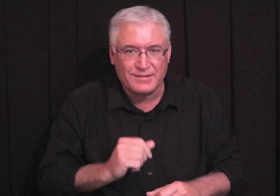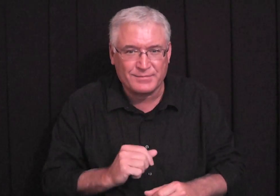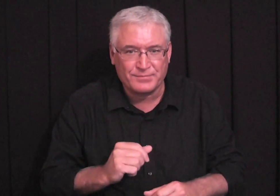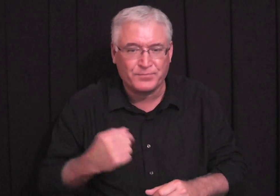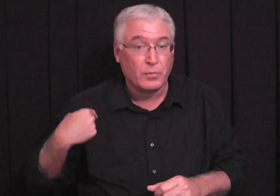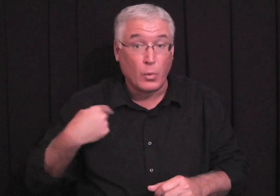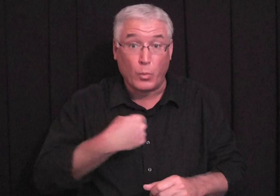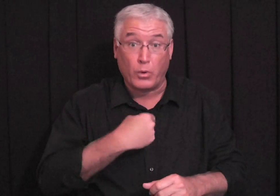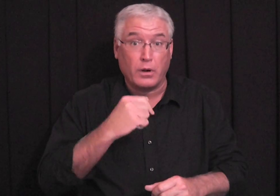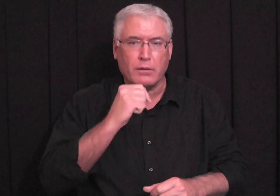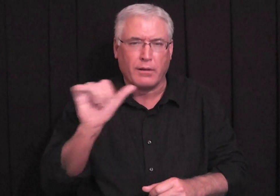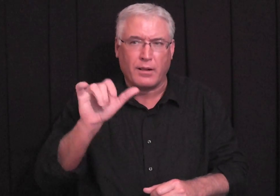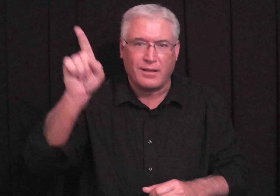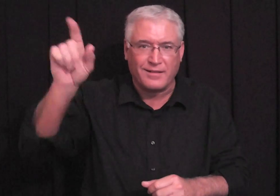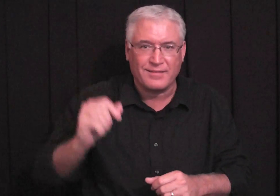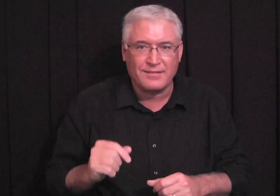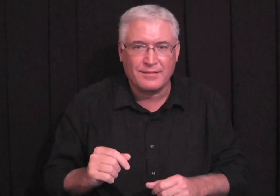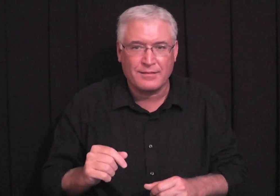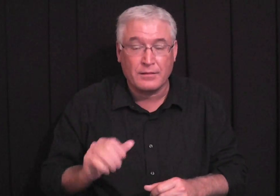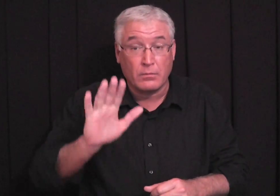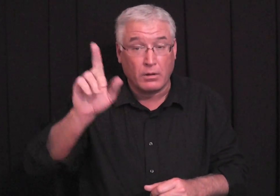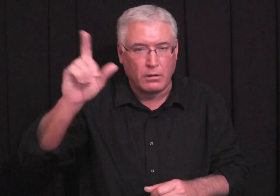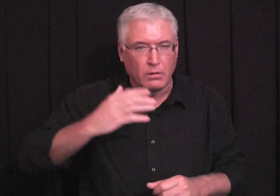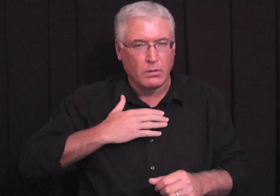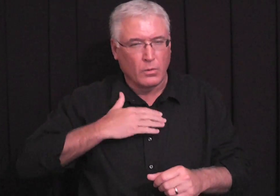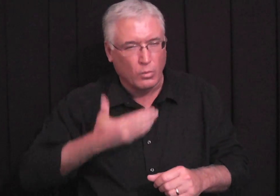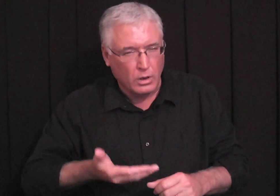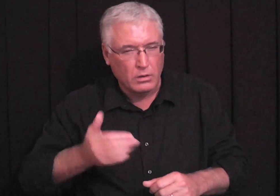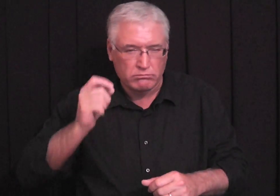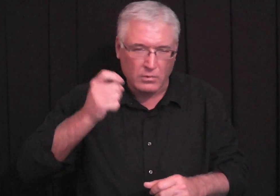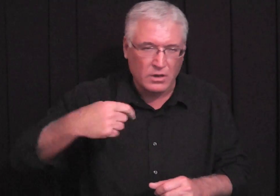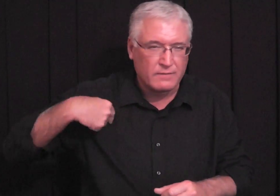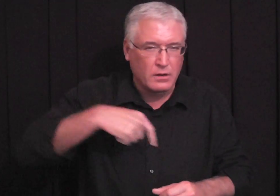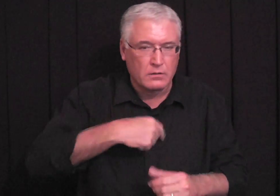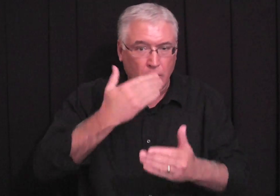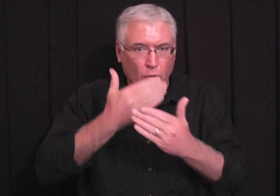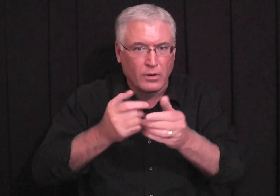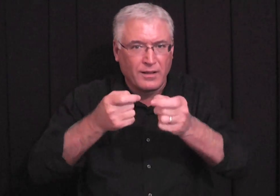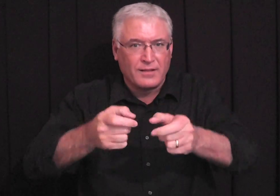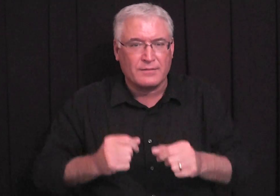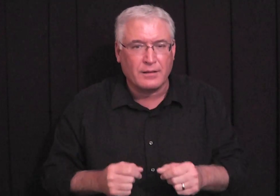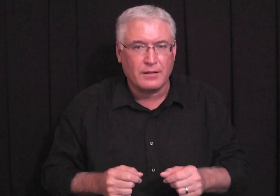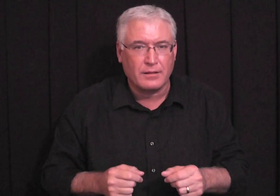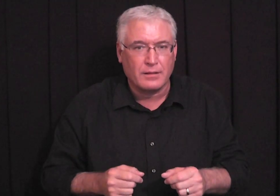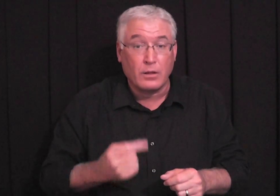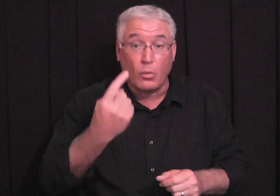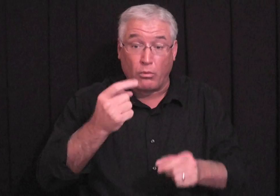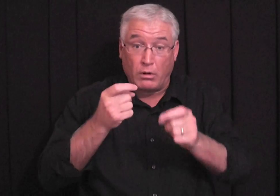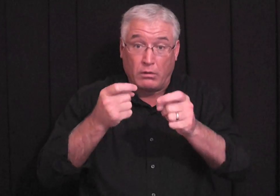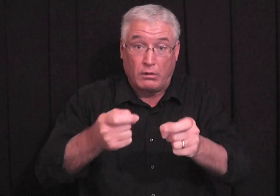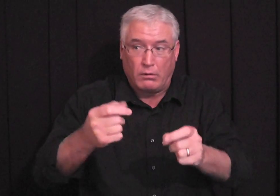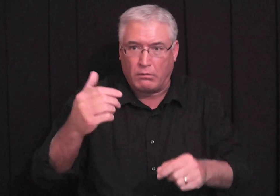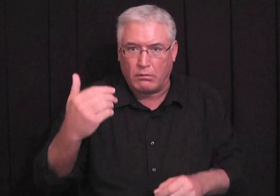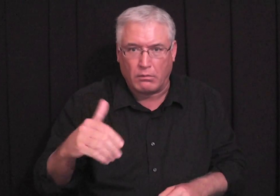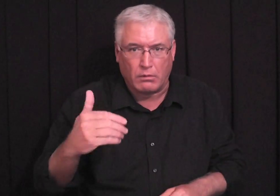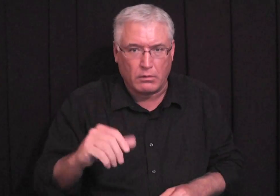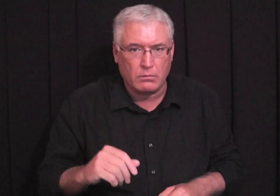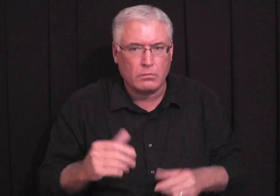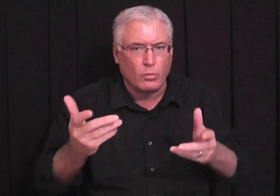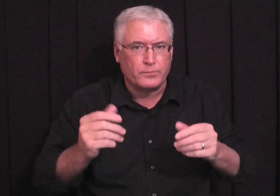you know, not like us who we make mistakes, well, of course, he is willing to gift us every good gift. Wow.